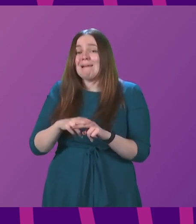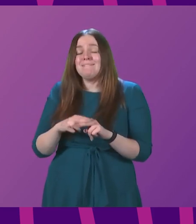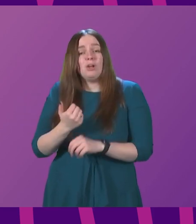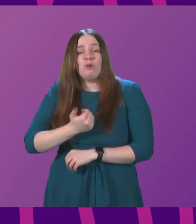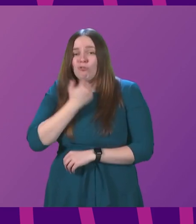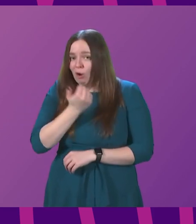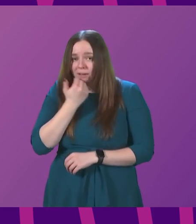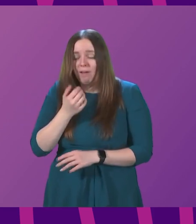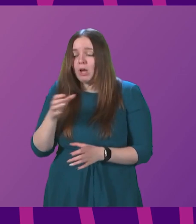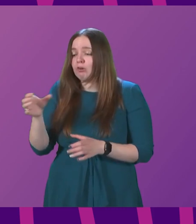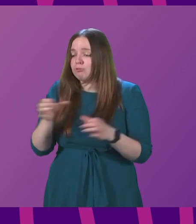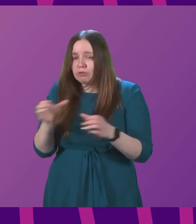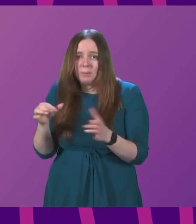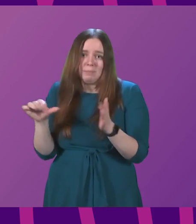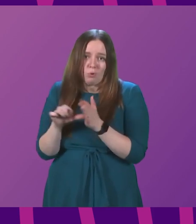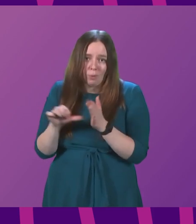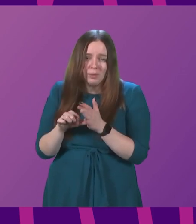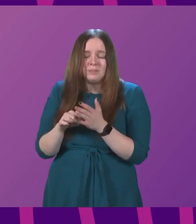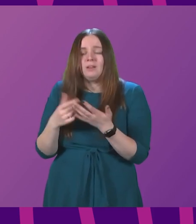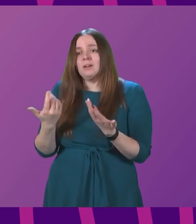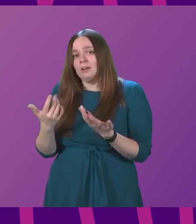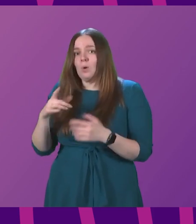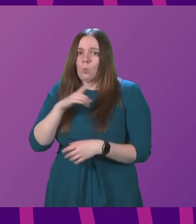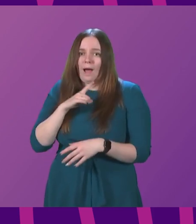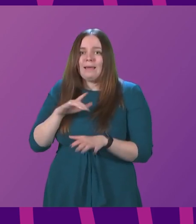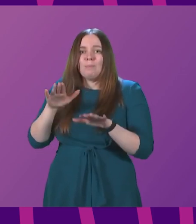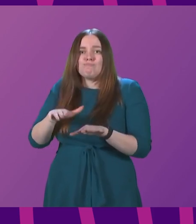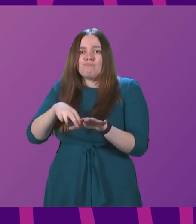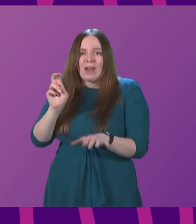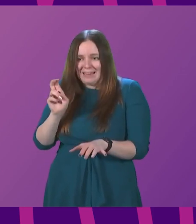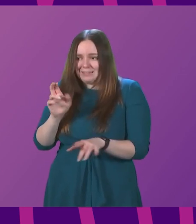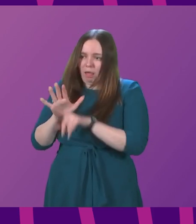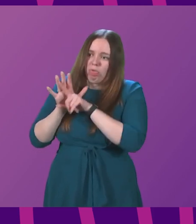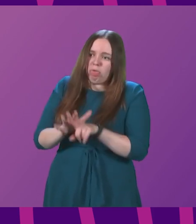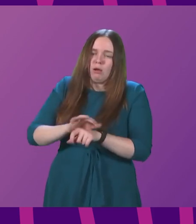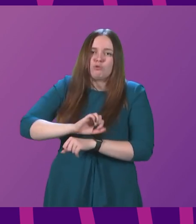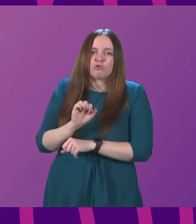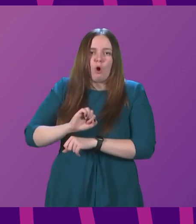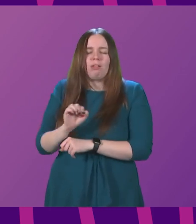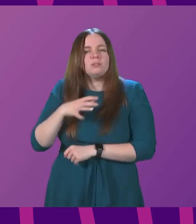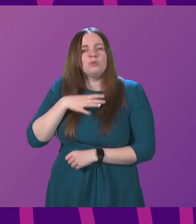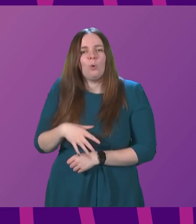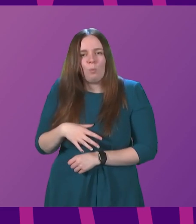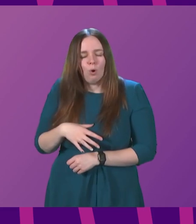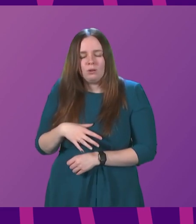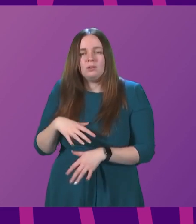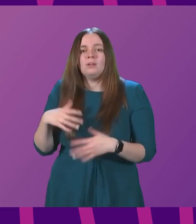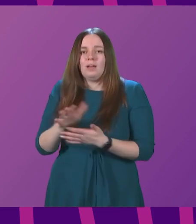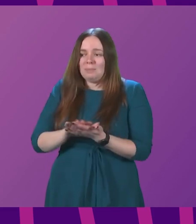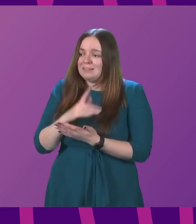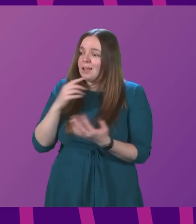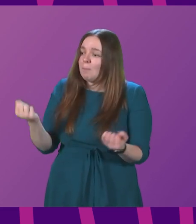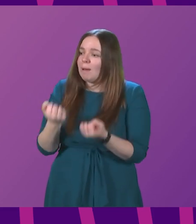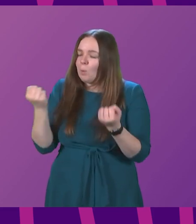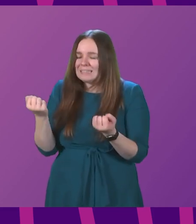and recruitment issues exacerbated by Brexit imposed upon Scotland against our will. Again, completing the powers of this Parliament through